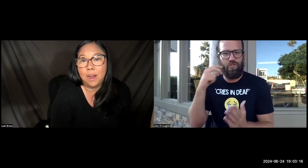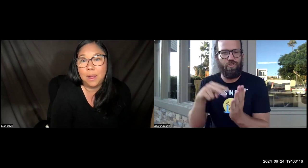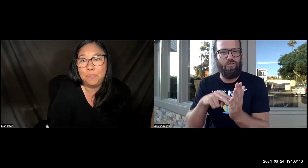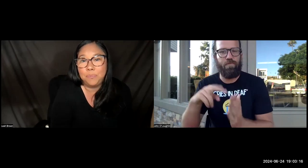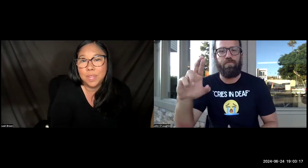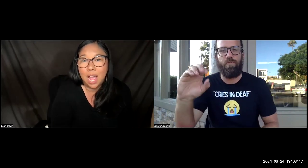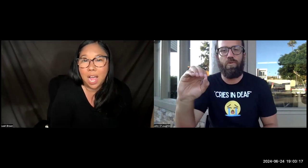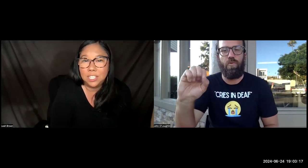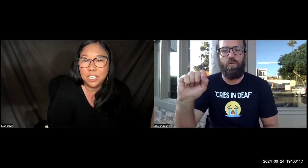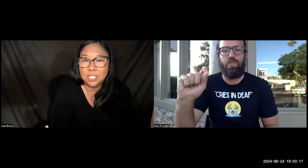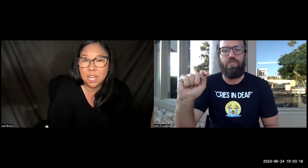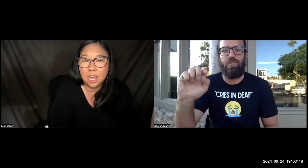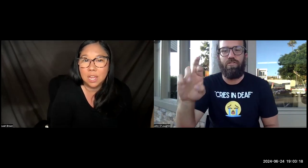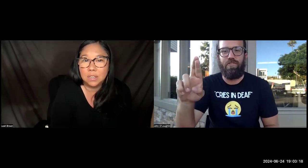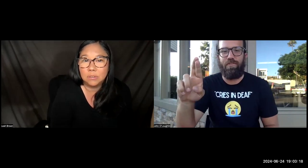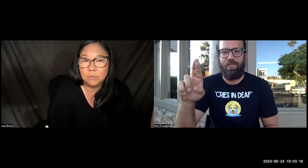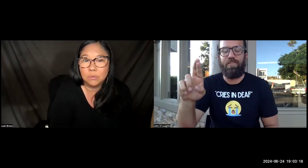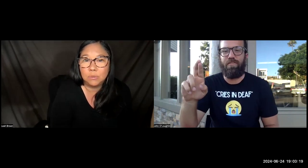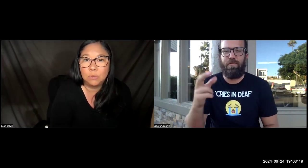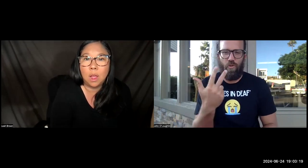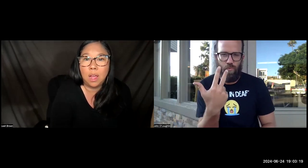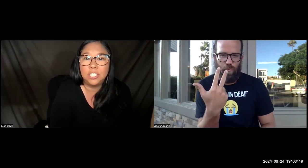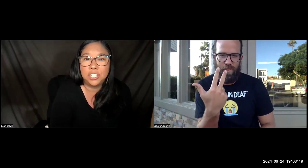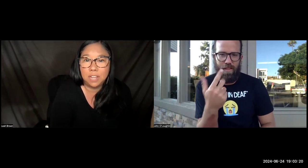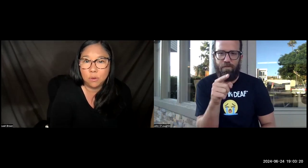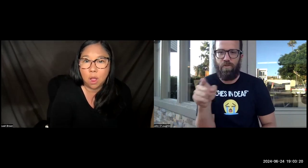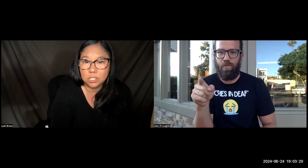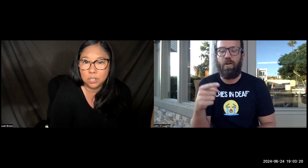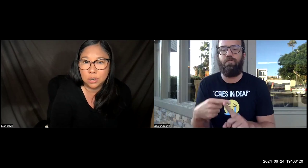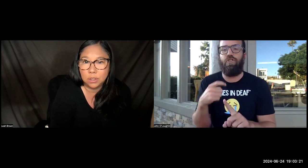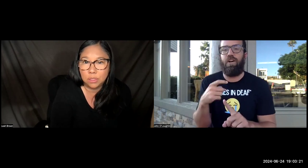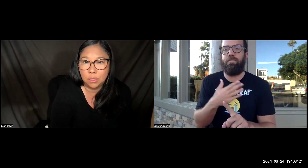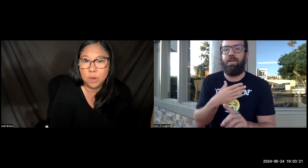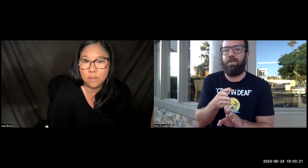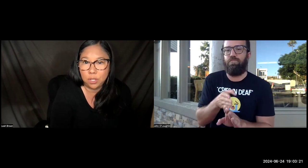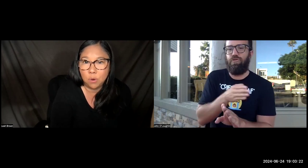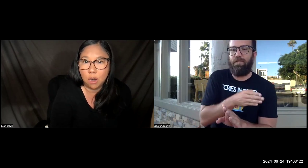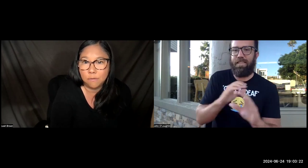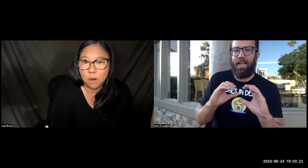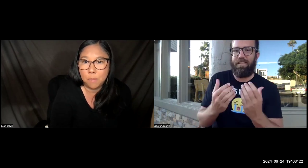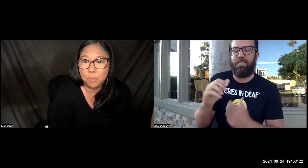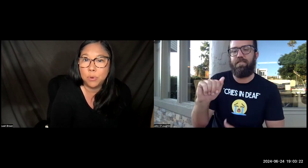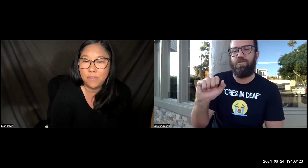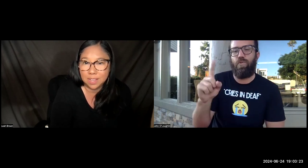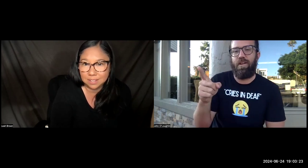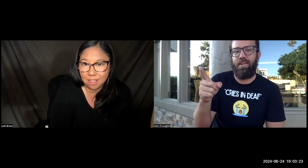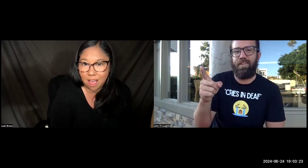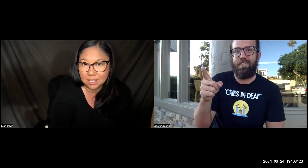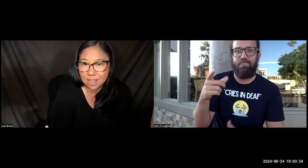Um, I just, uh, uh, just checked the roster. Three of you are from my previous class